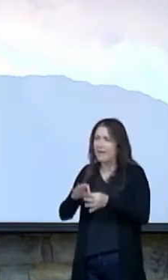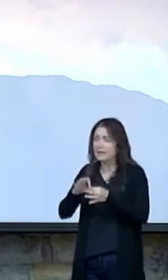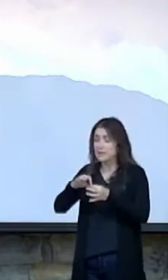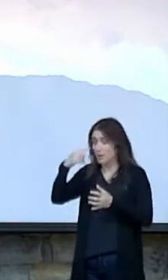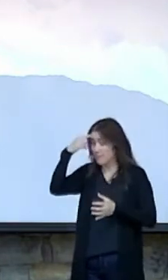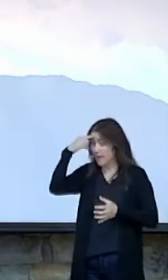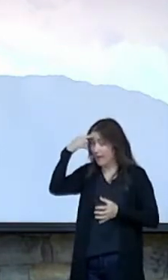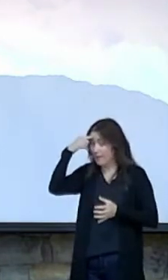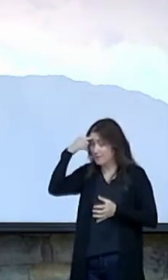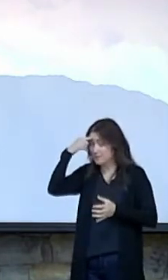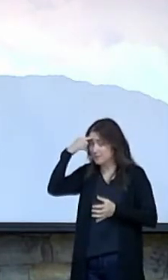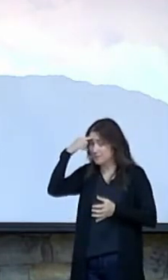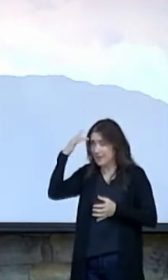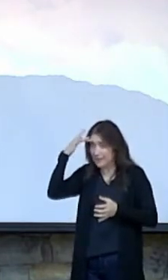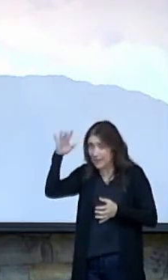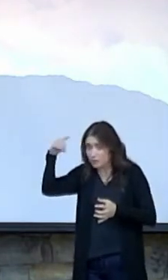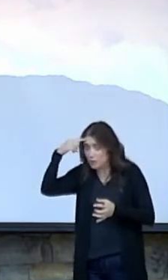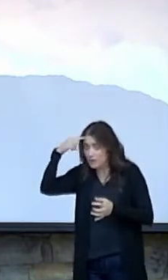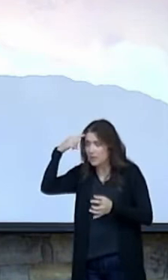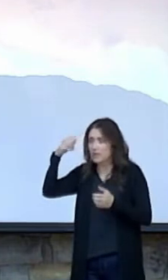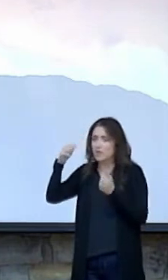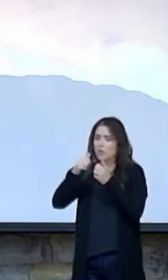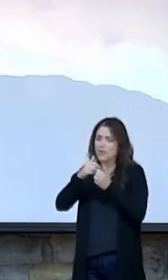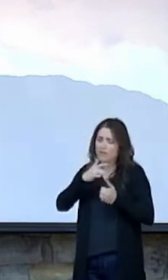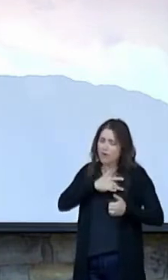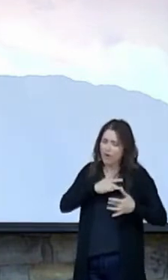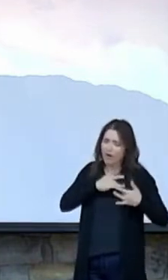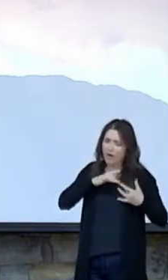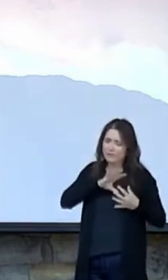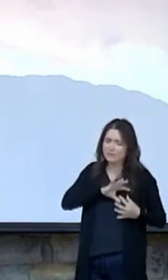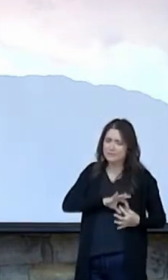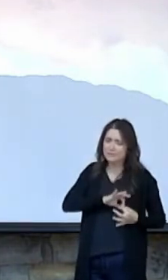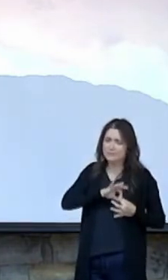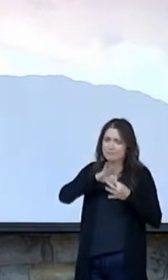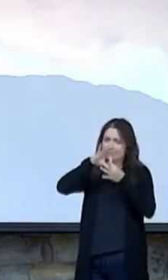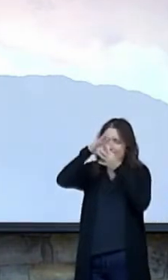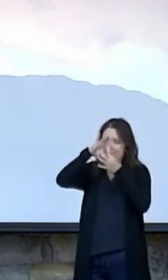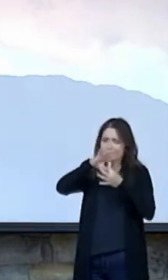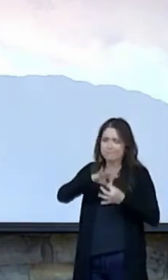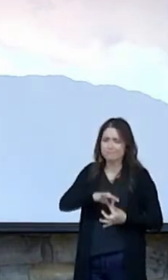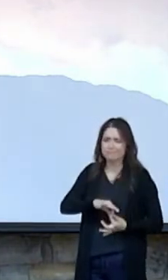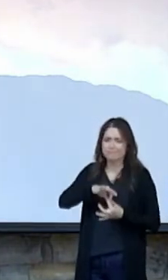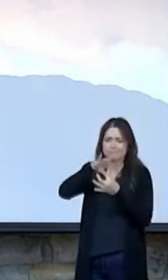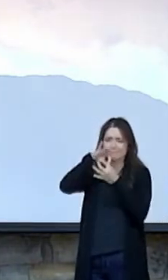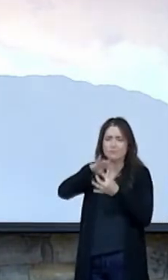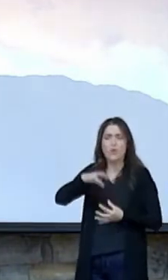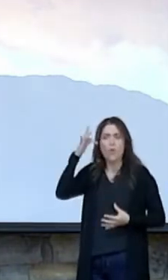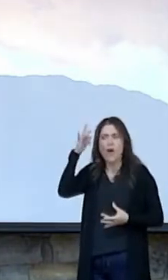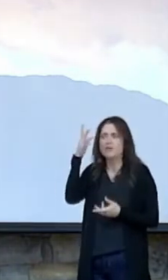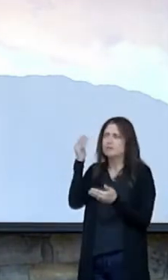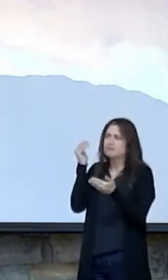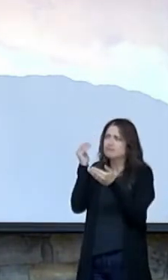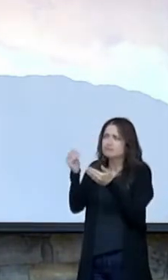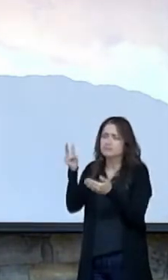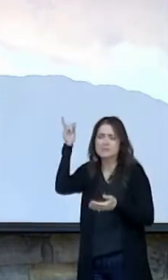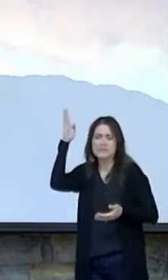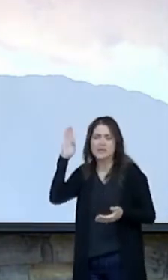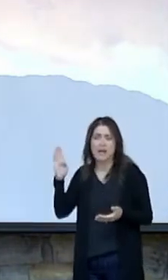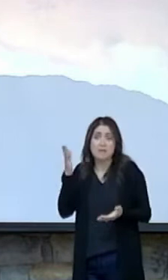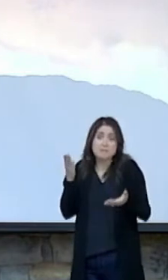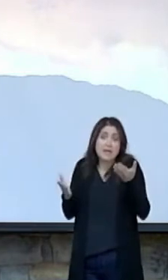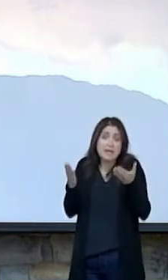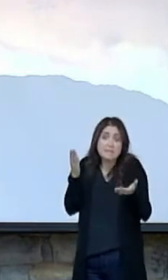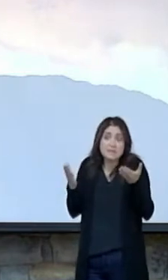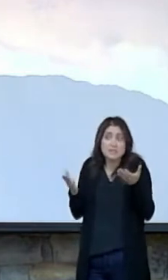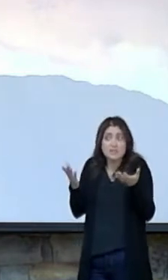with our hearts and our emotion so that we draw closer to God and maybe in some way